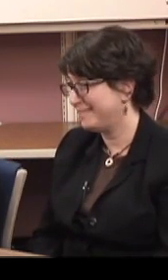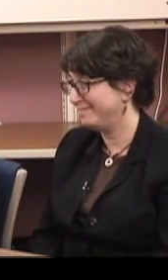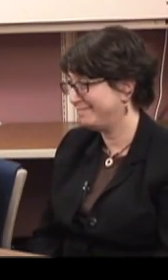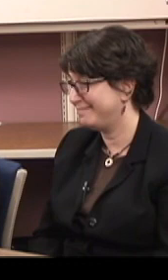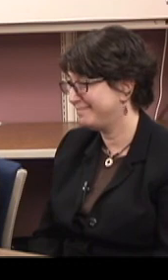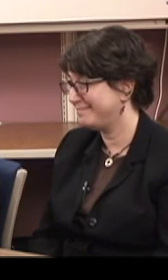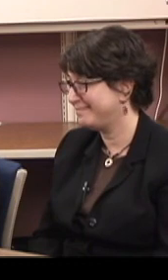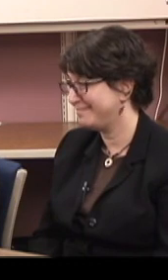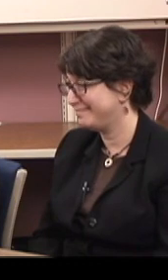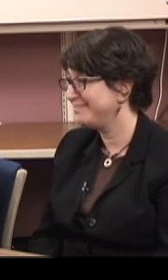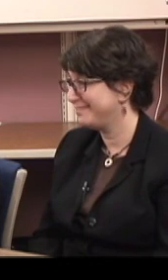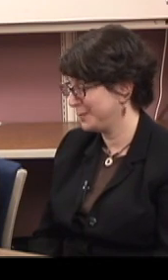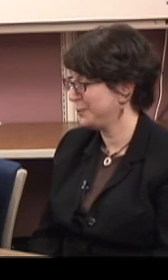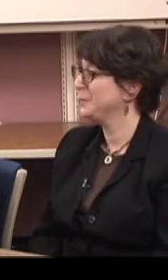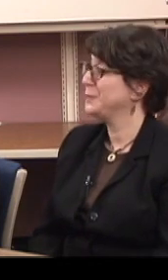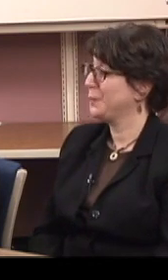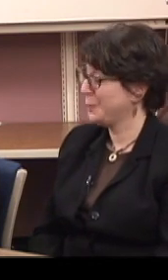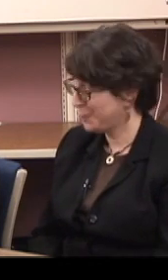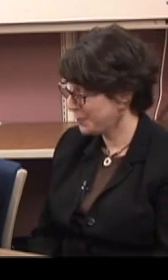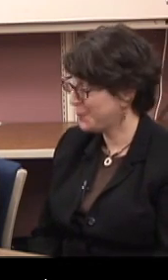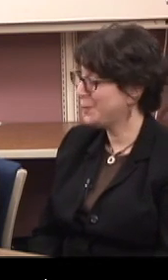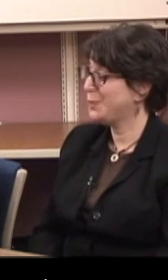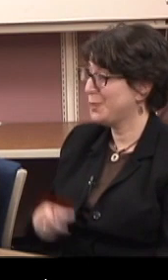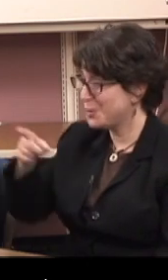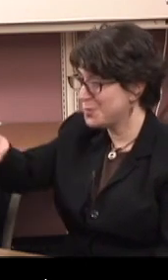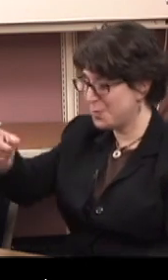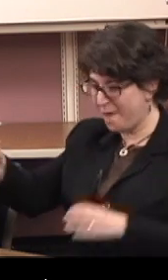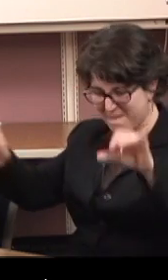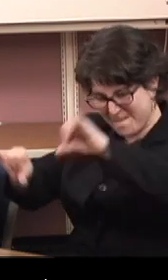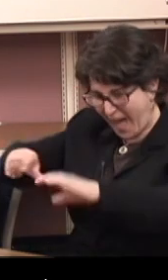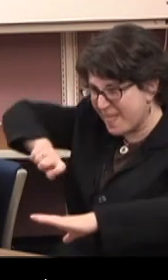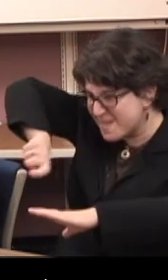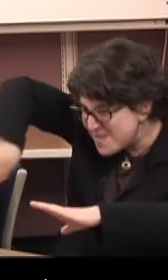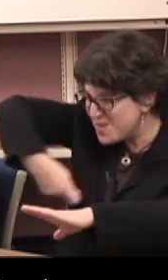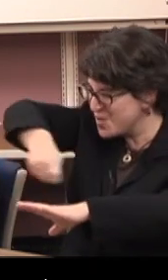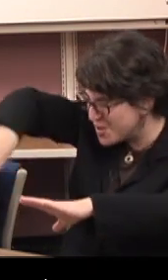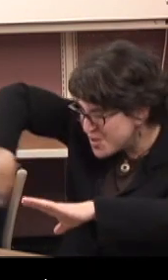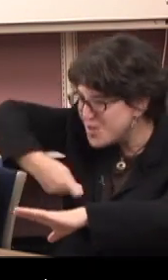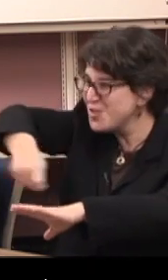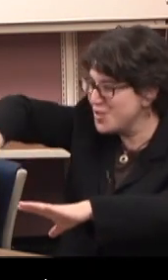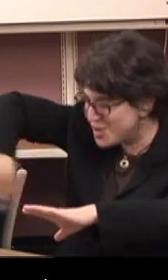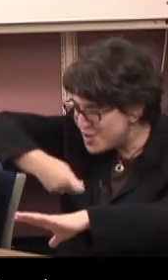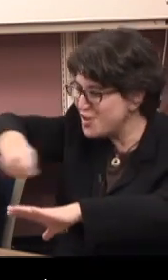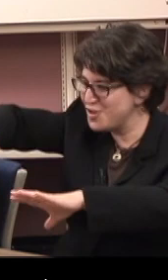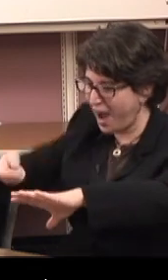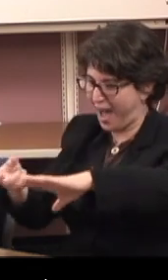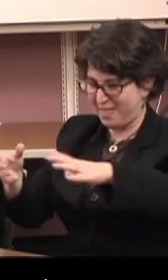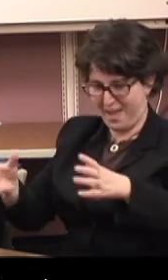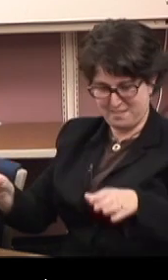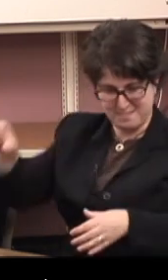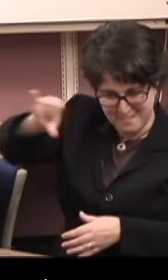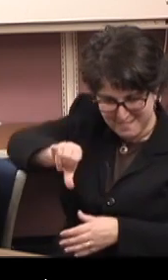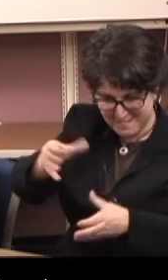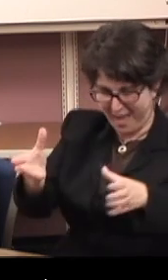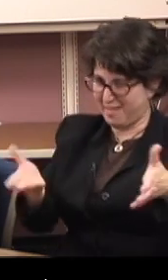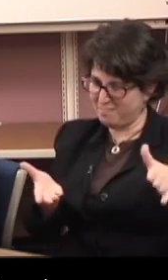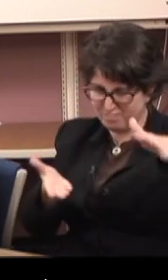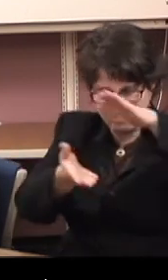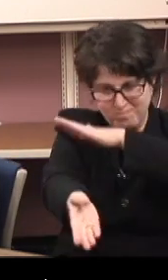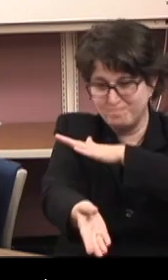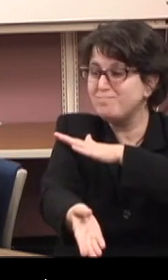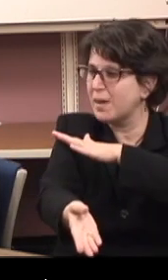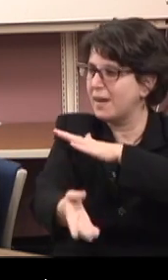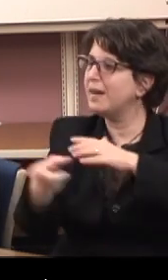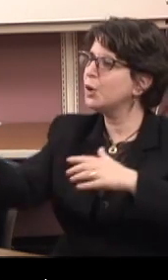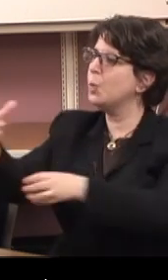Okay. All that mixing, that'll, that'll, if you try that, you may get a much better idea if you're going to